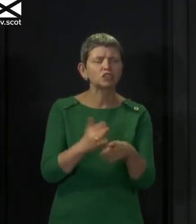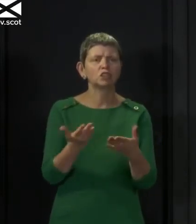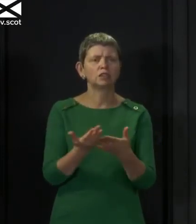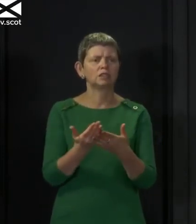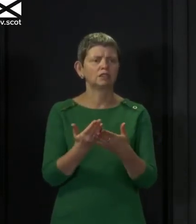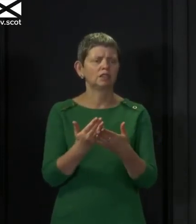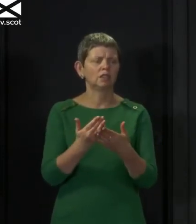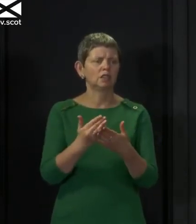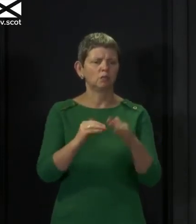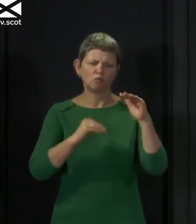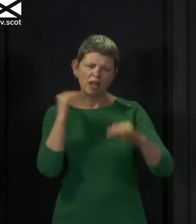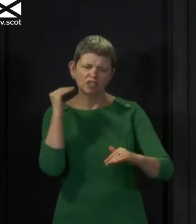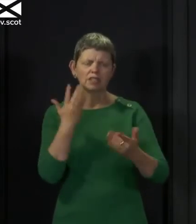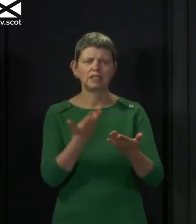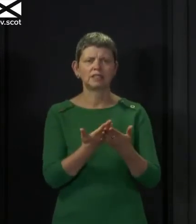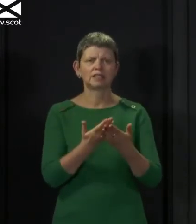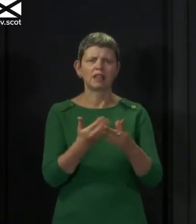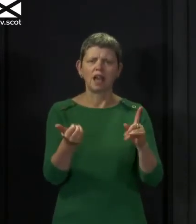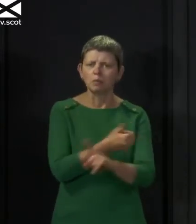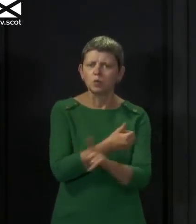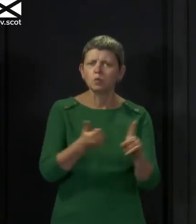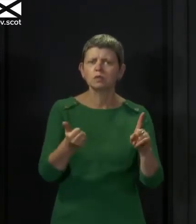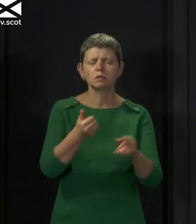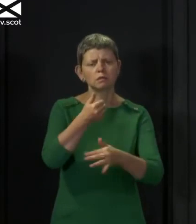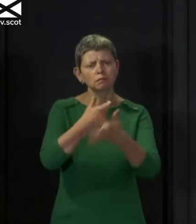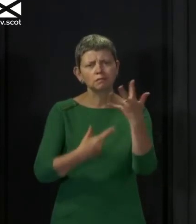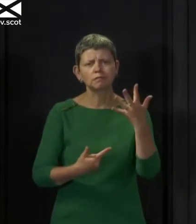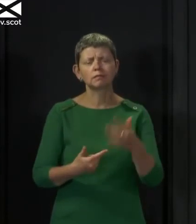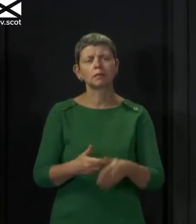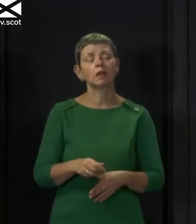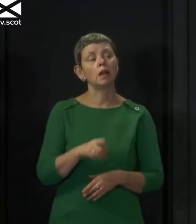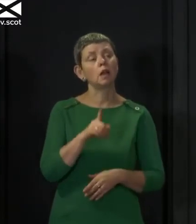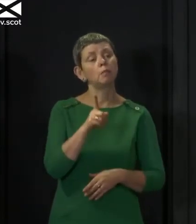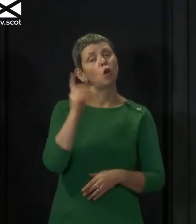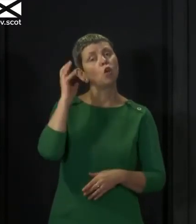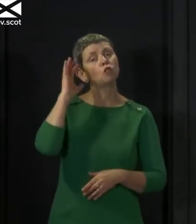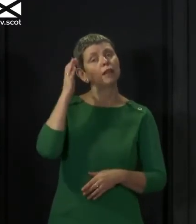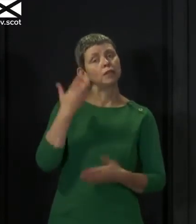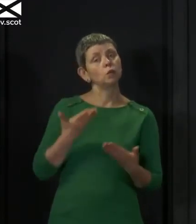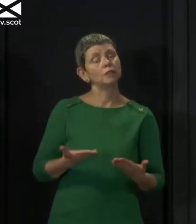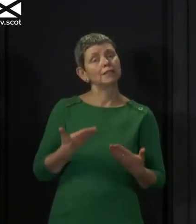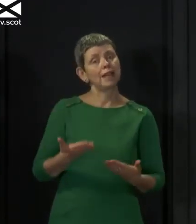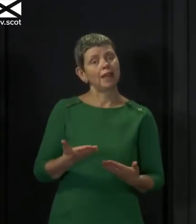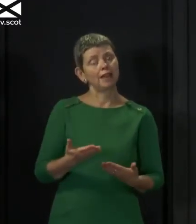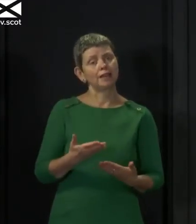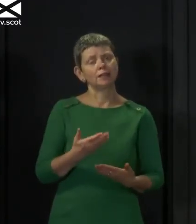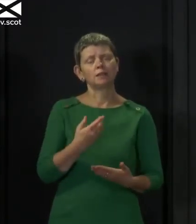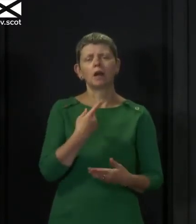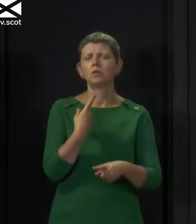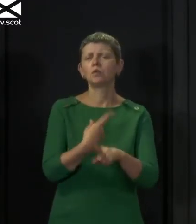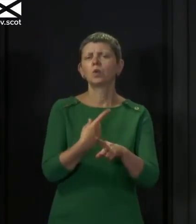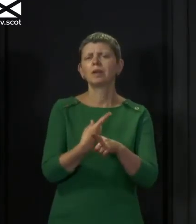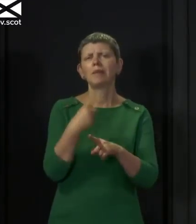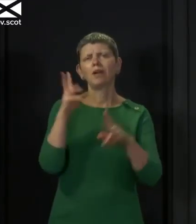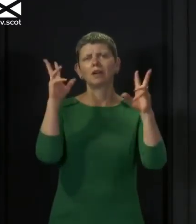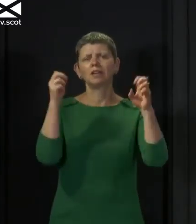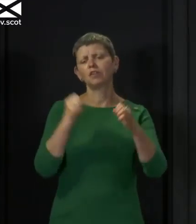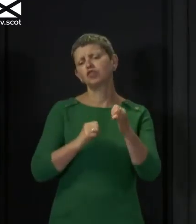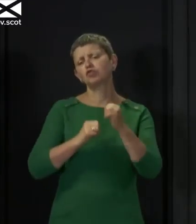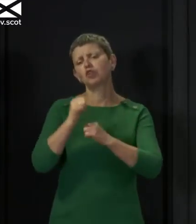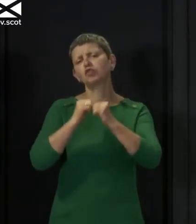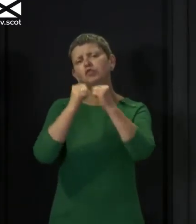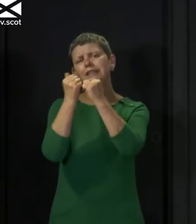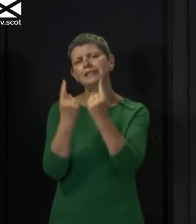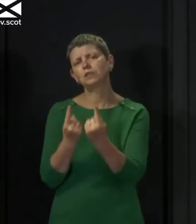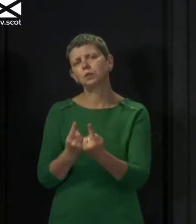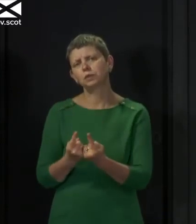prejudice. But the points I was making in my interview with you and Cameron were actually about some of the most structural issues that we have to deal